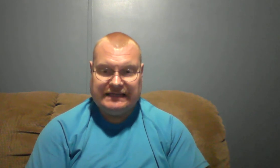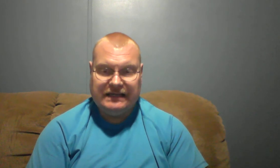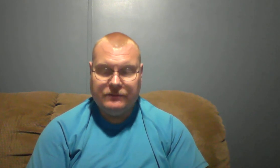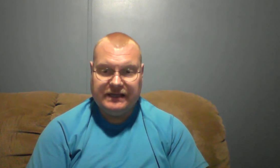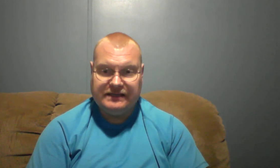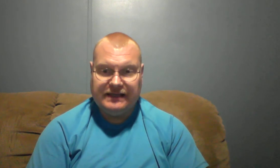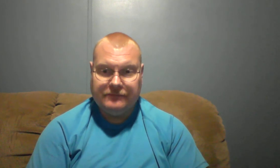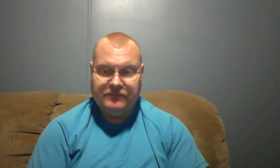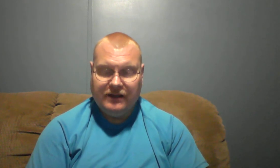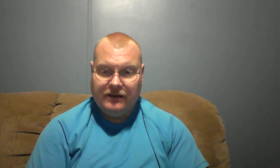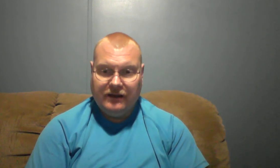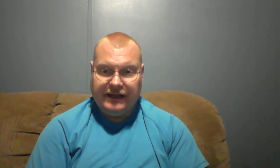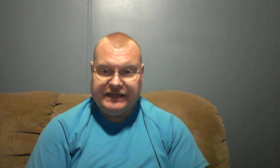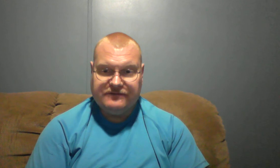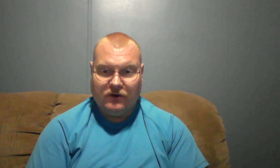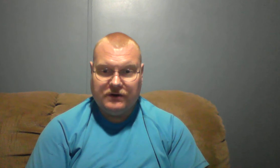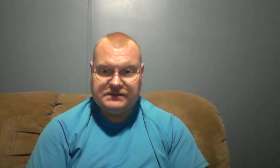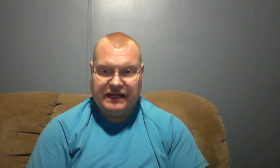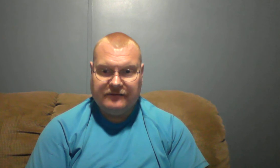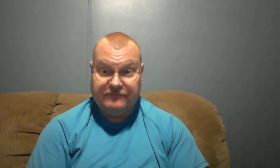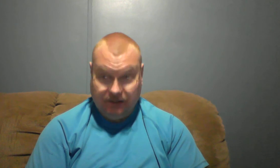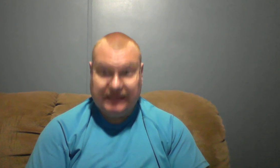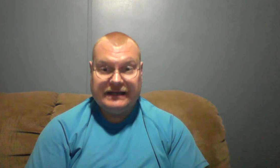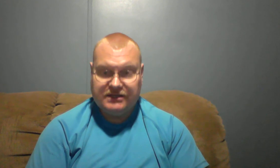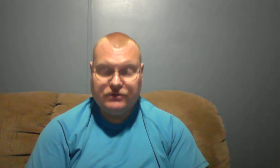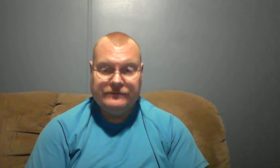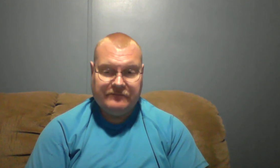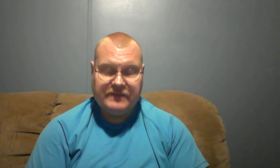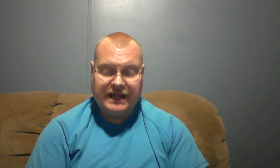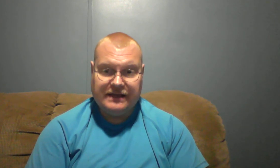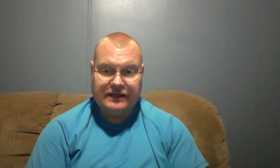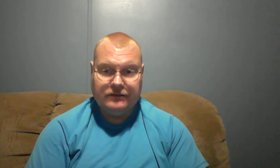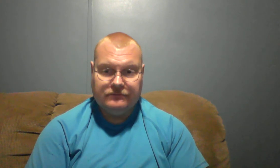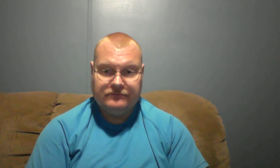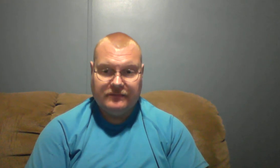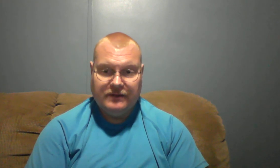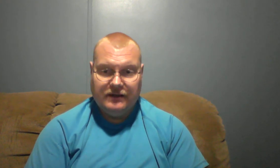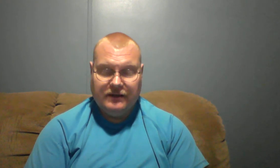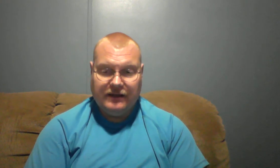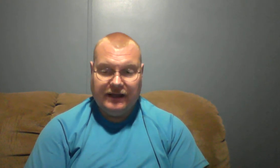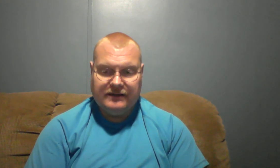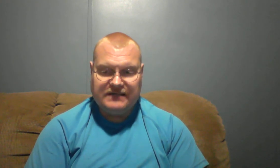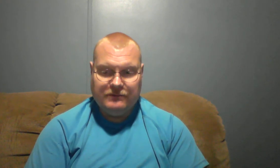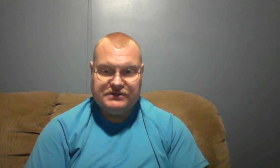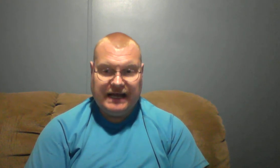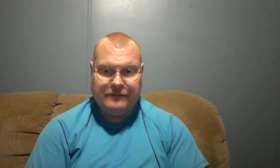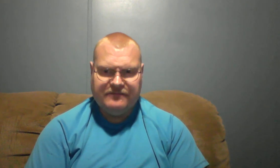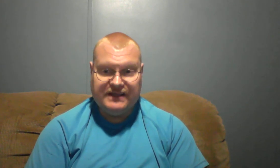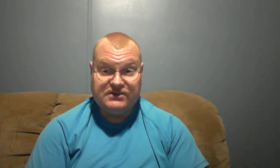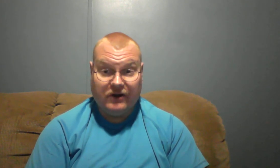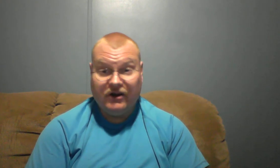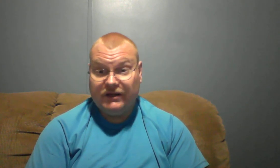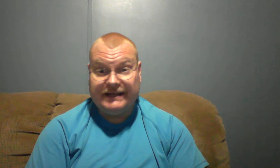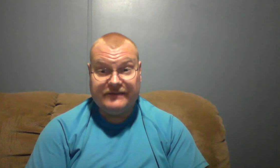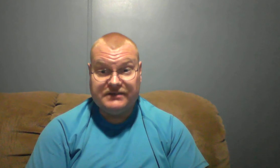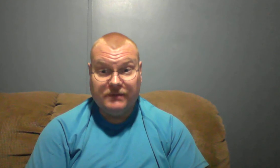deep into that as far as I feel led to and it's almost time they start early this month